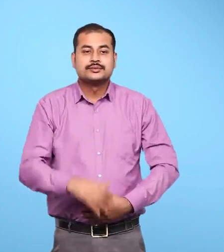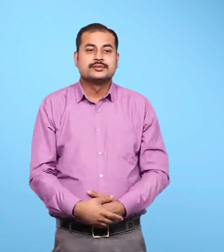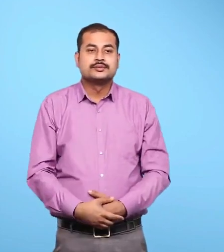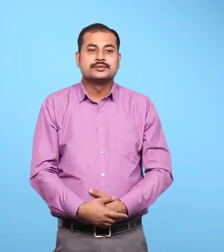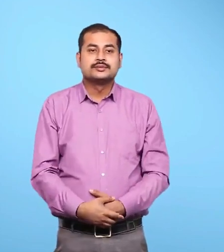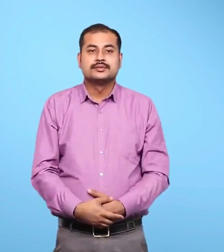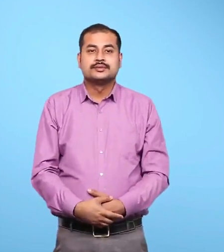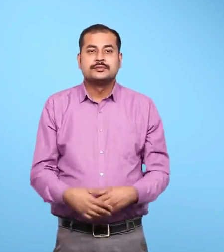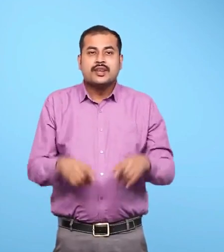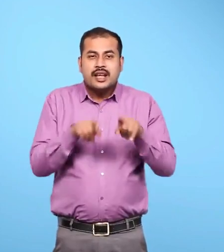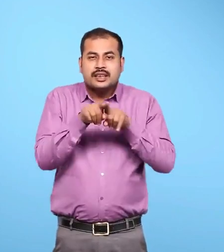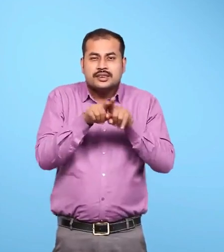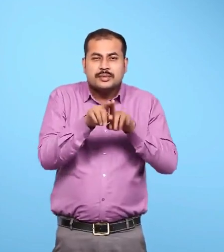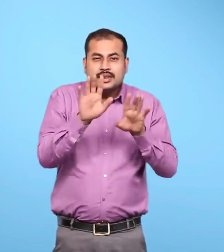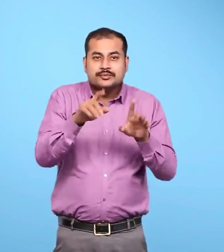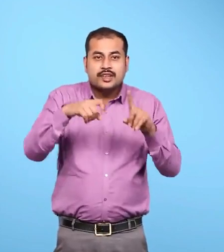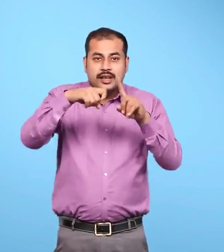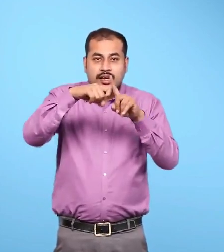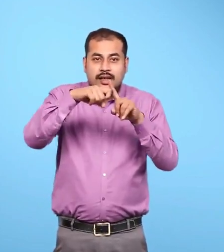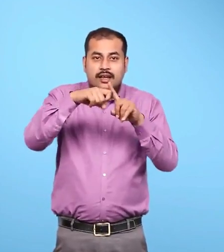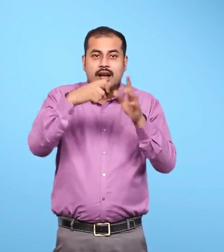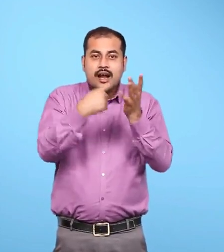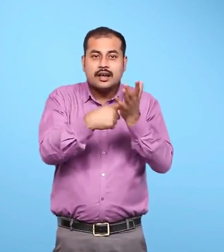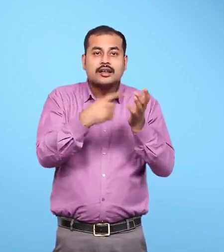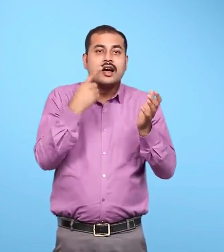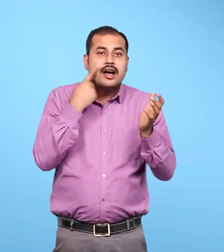For example, Krishna is swinging.